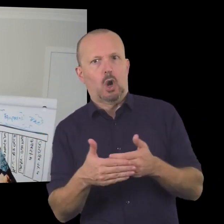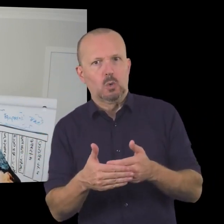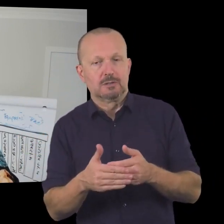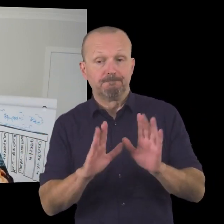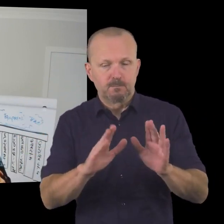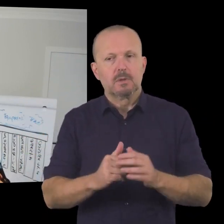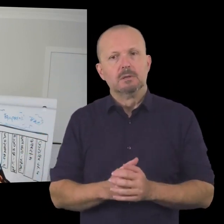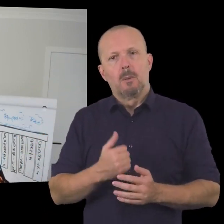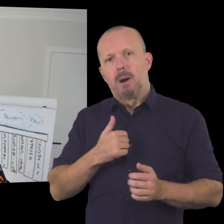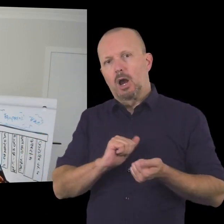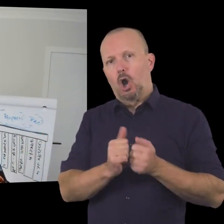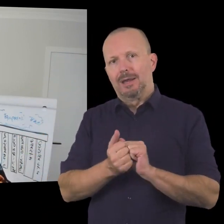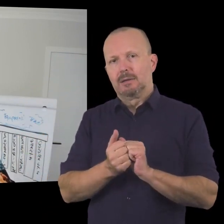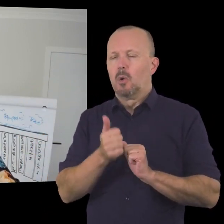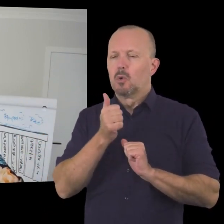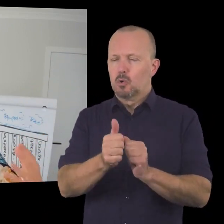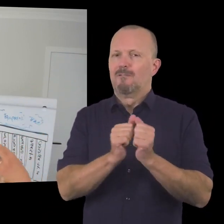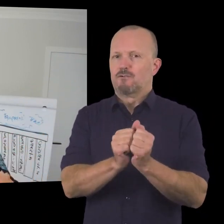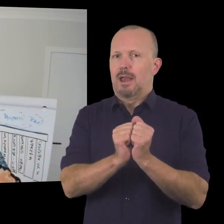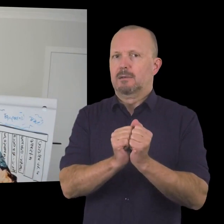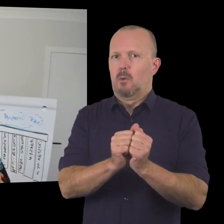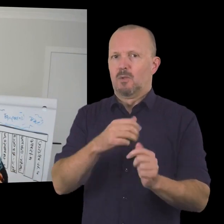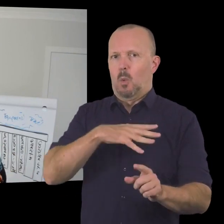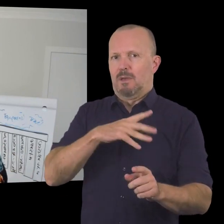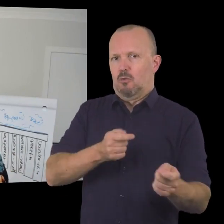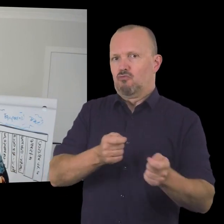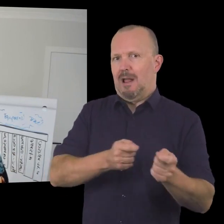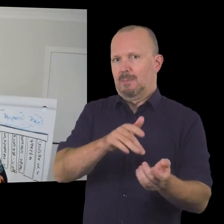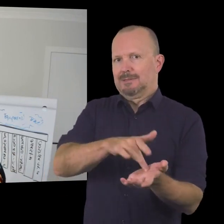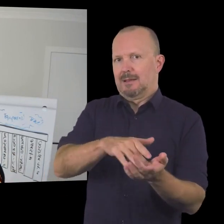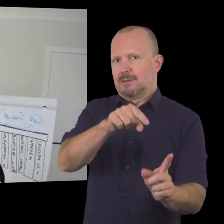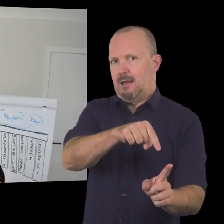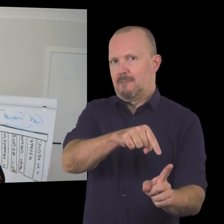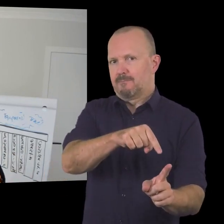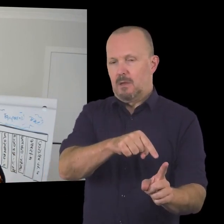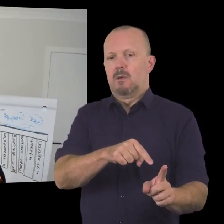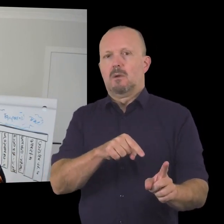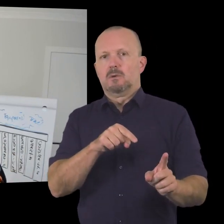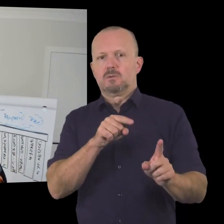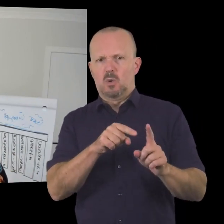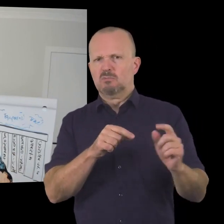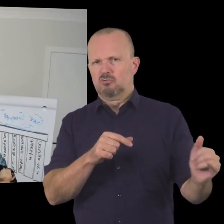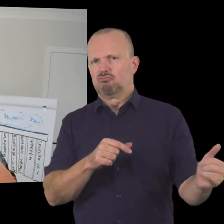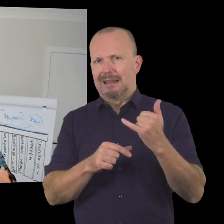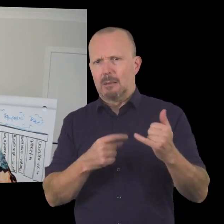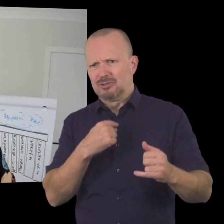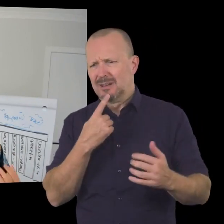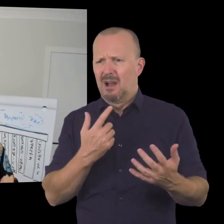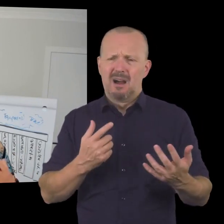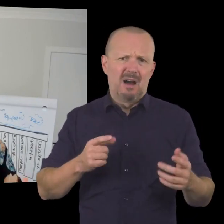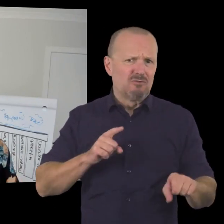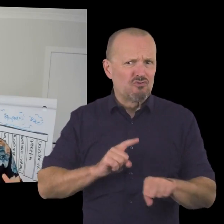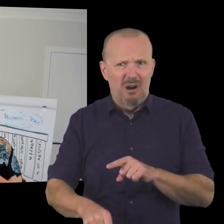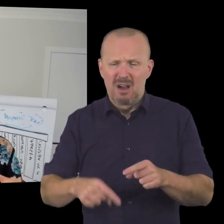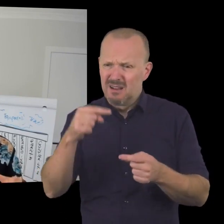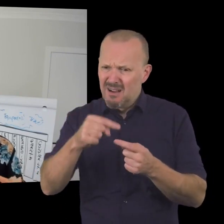uh a colleague of mine was a very good friend of the lady who ran the community center and um she she rang up and she's